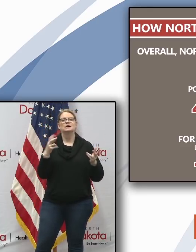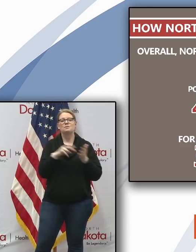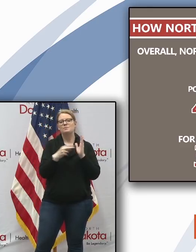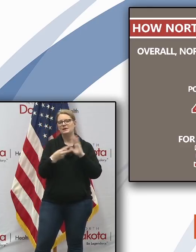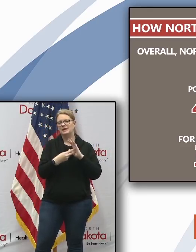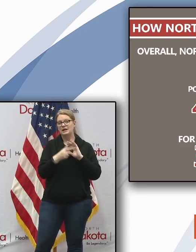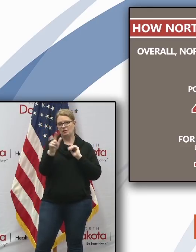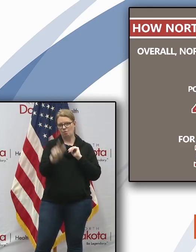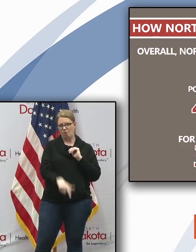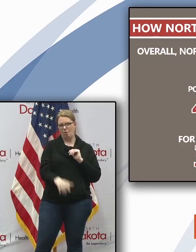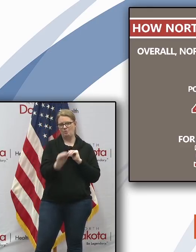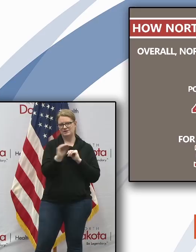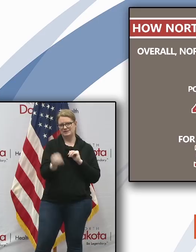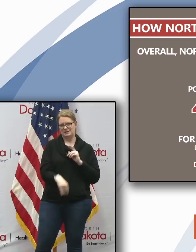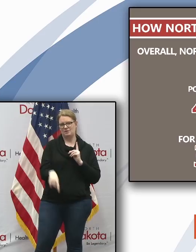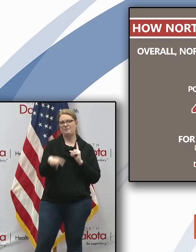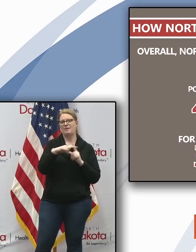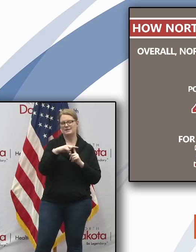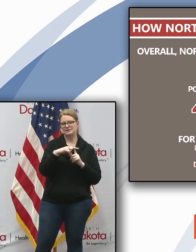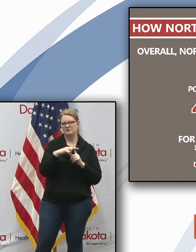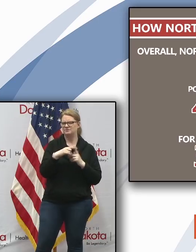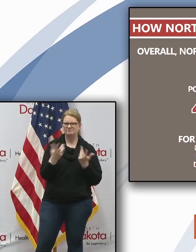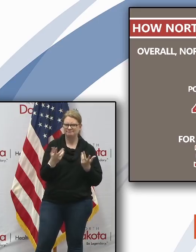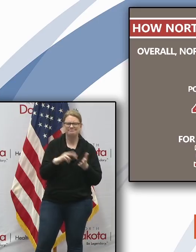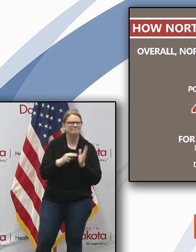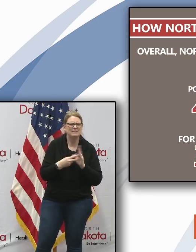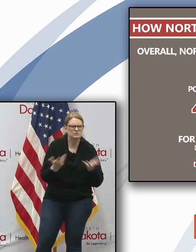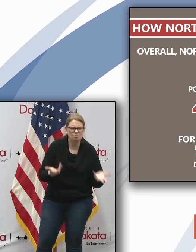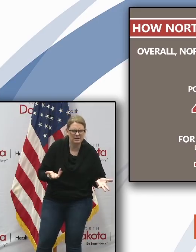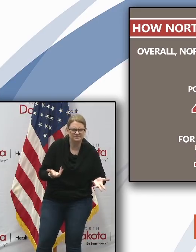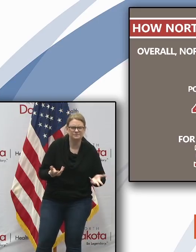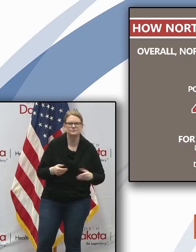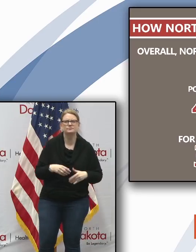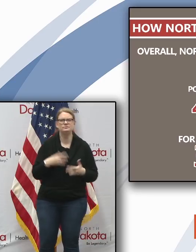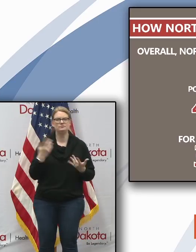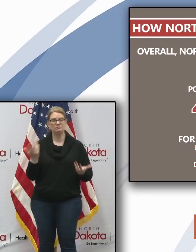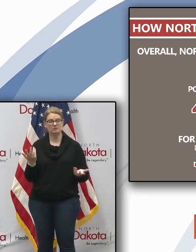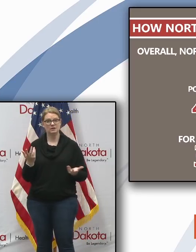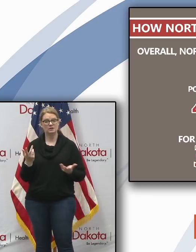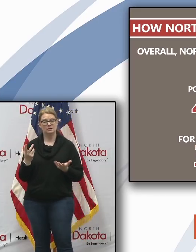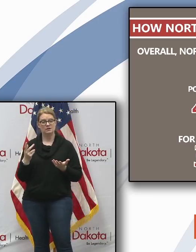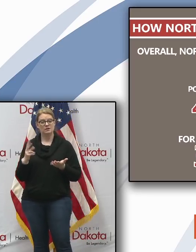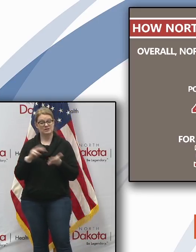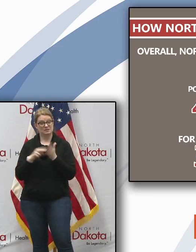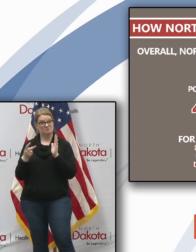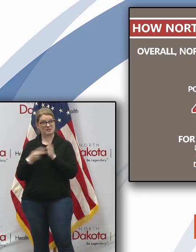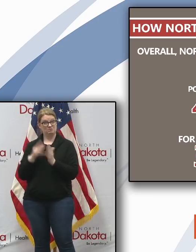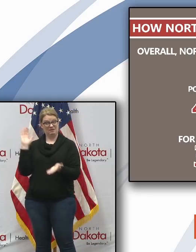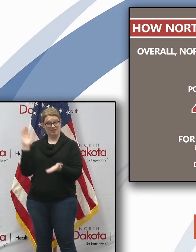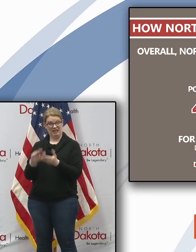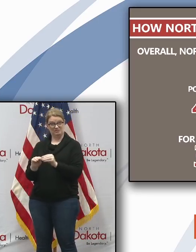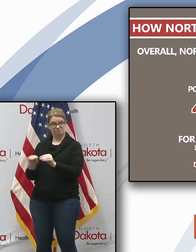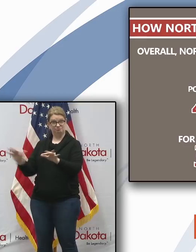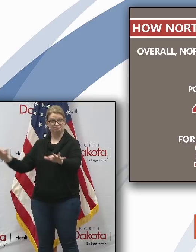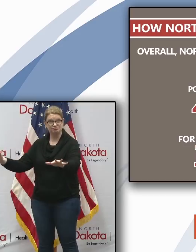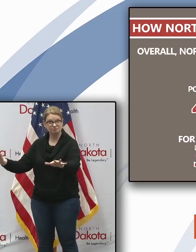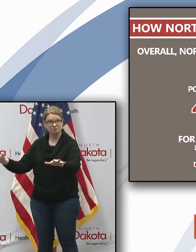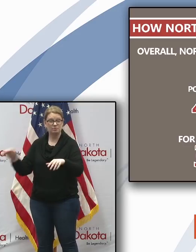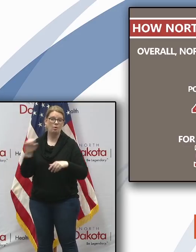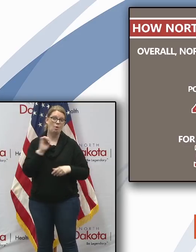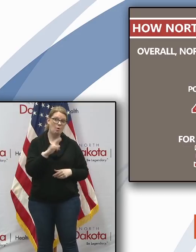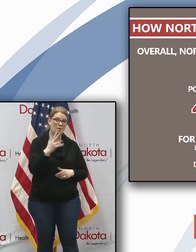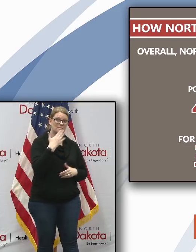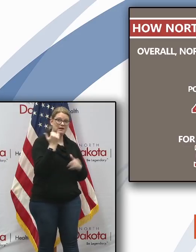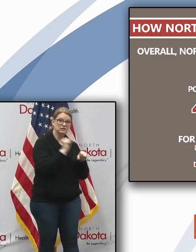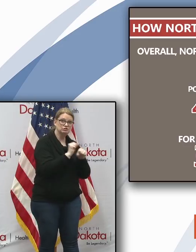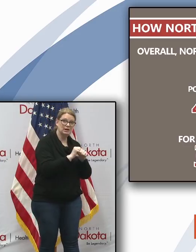low percentage of positives relative tests what does that mean does it mean that does it necessarily mean that we've got less of a spread or does it mean we're doing a better job